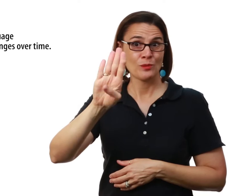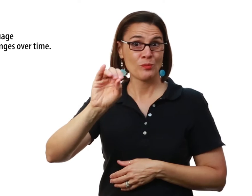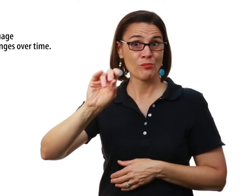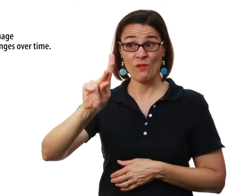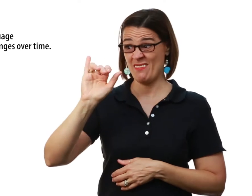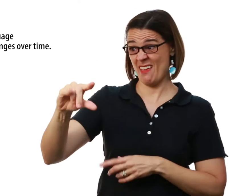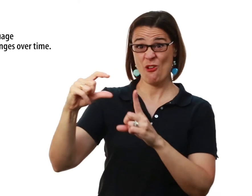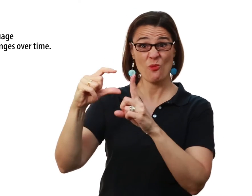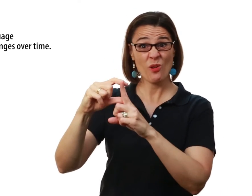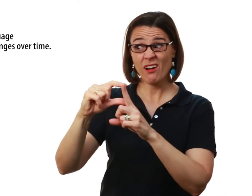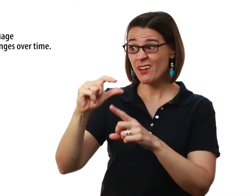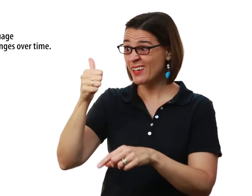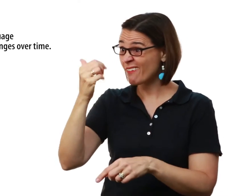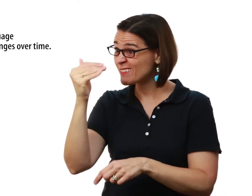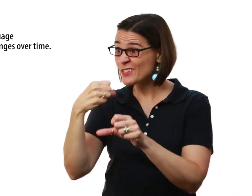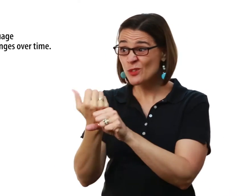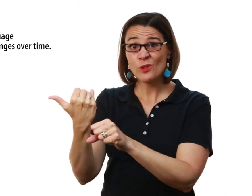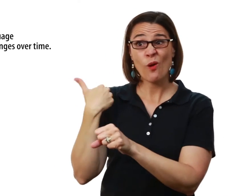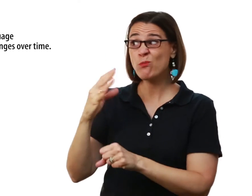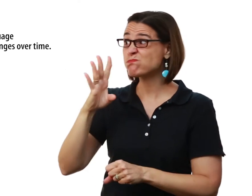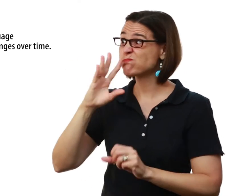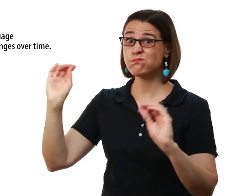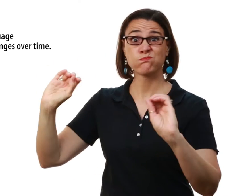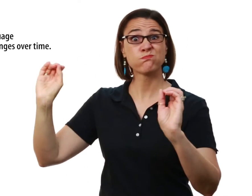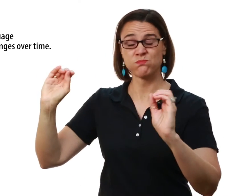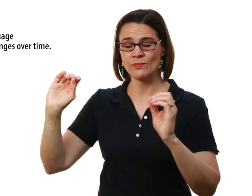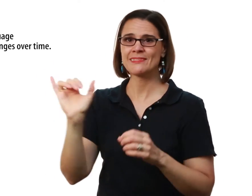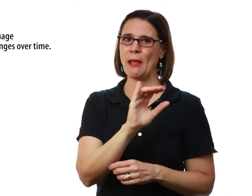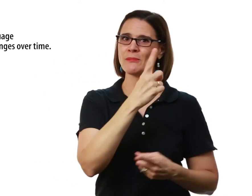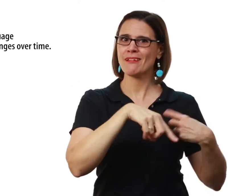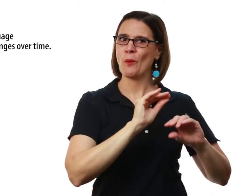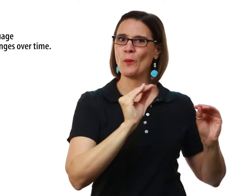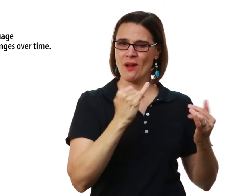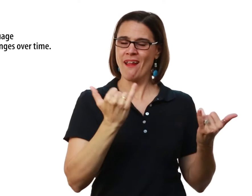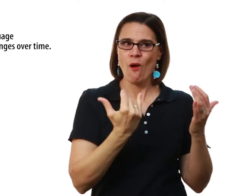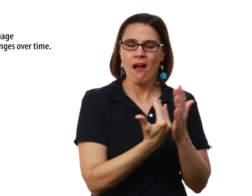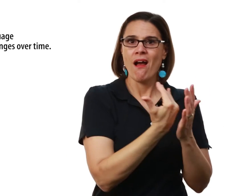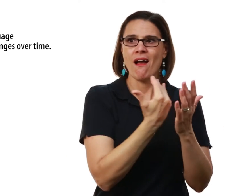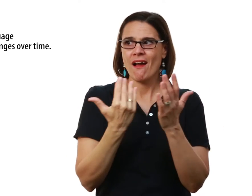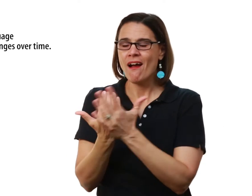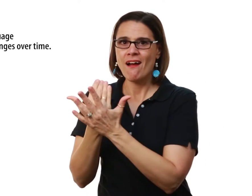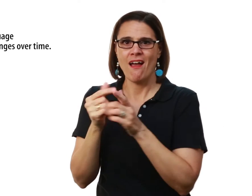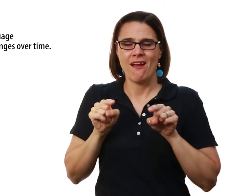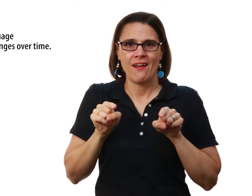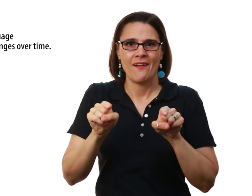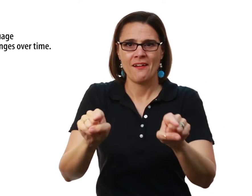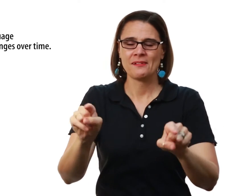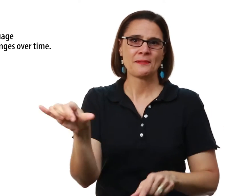that is a word 10-15 years ago that nobody said Just like there was no signs back then So it parallels the